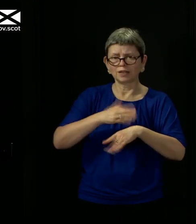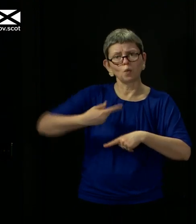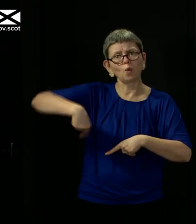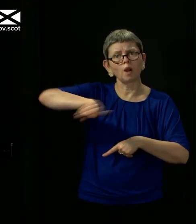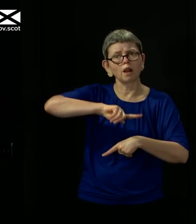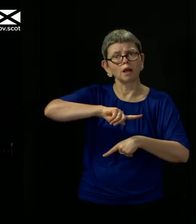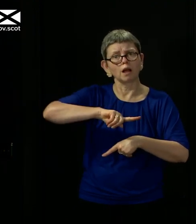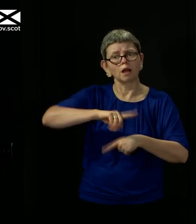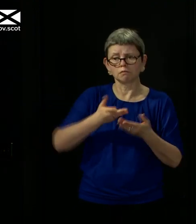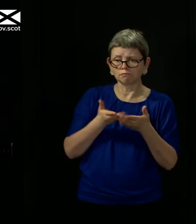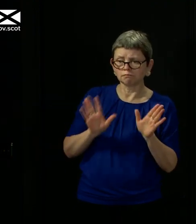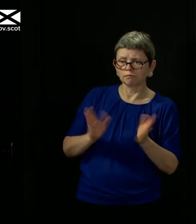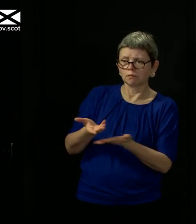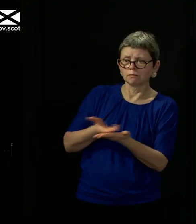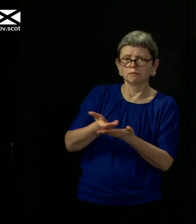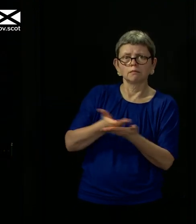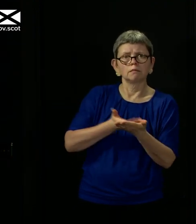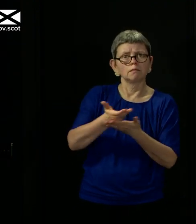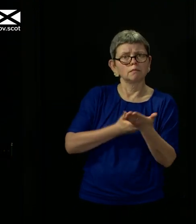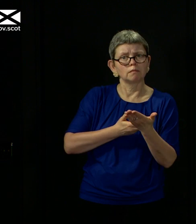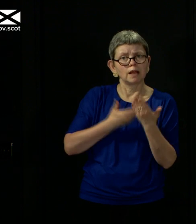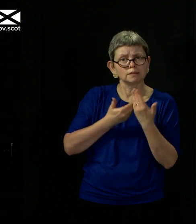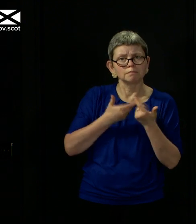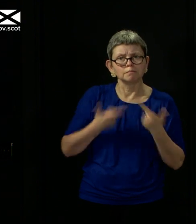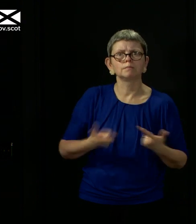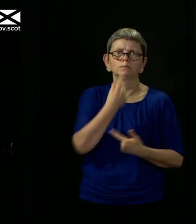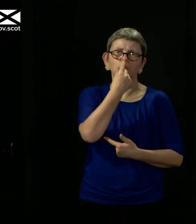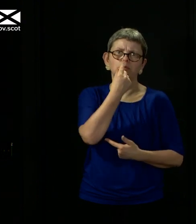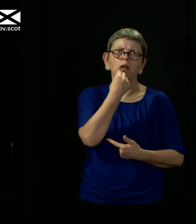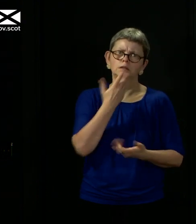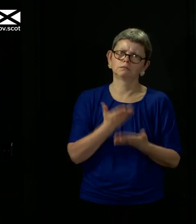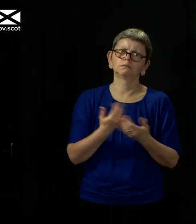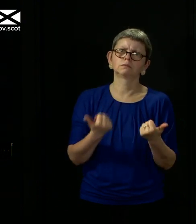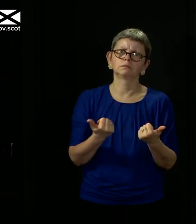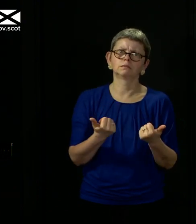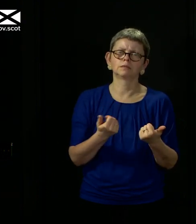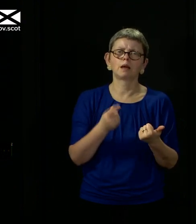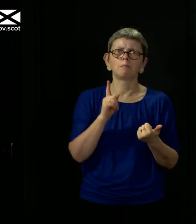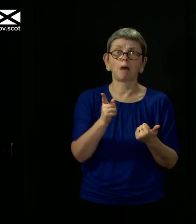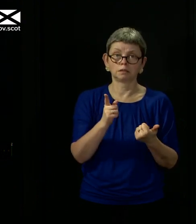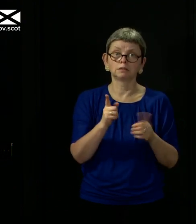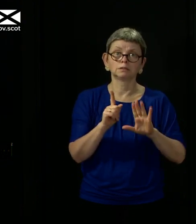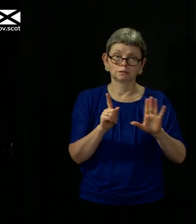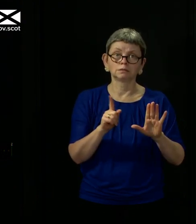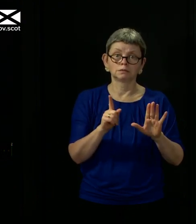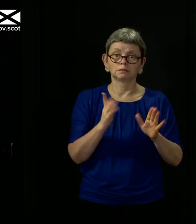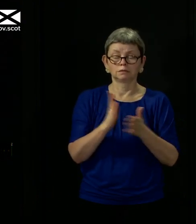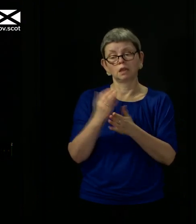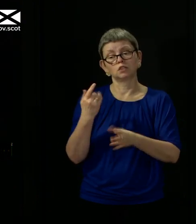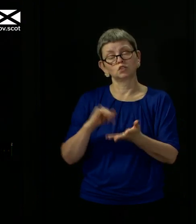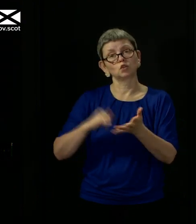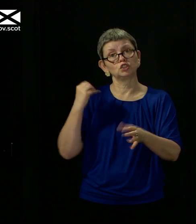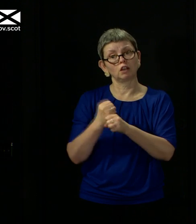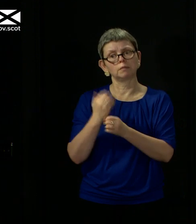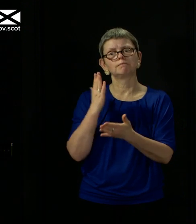and more inclusive we can take, we can make these decisions, the better. But that doesn't change the fact that in a democracy, it's government's responsibility